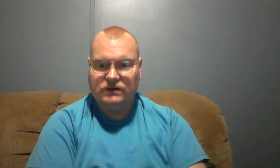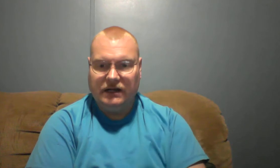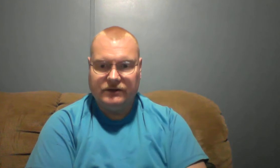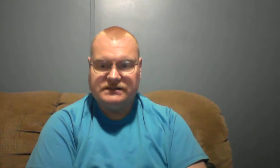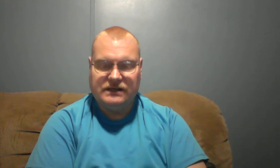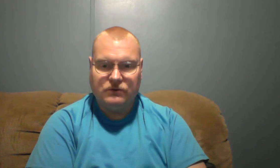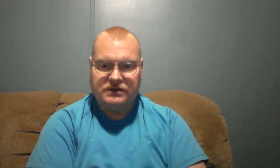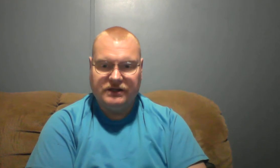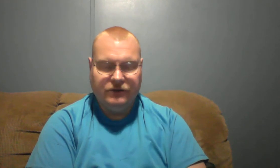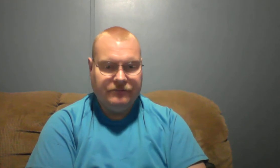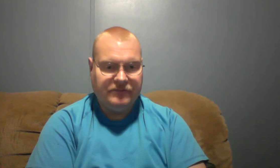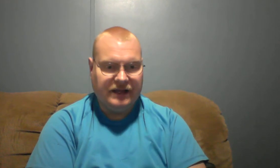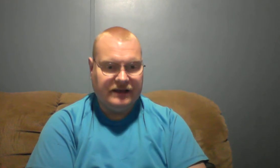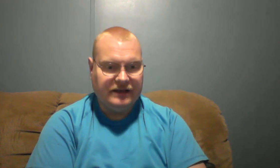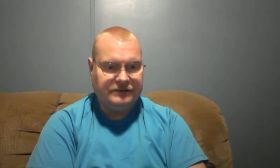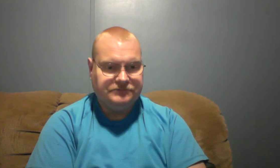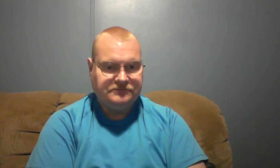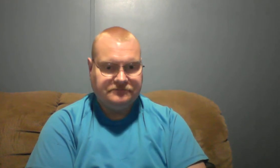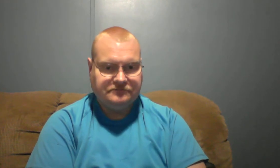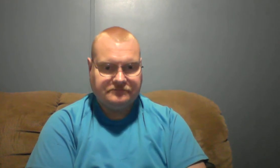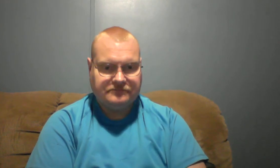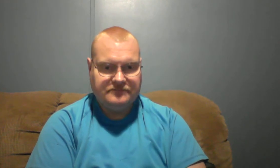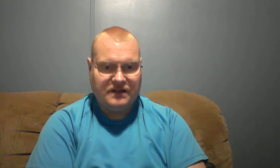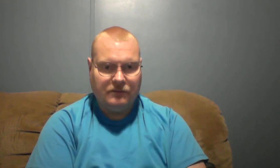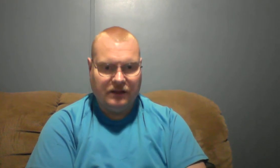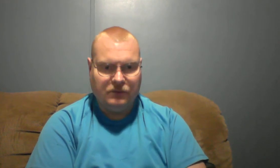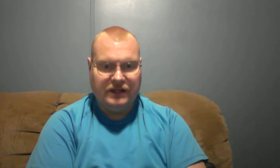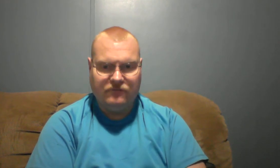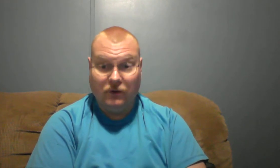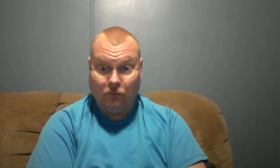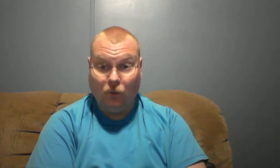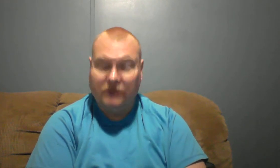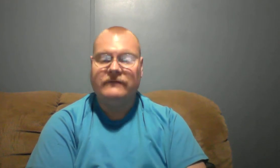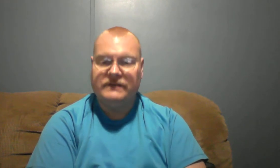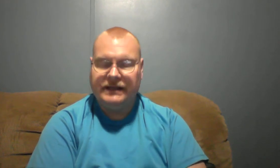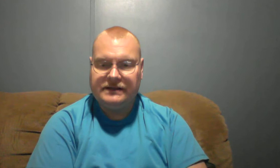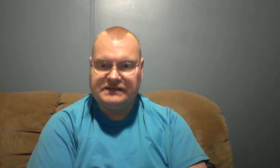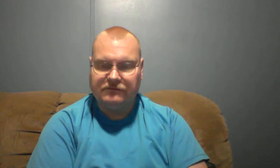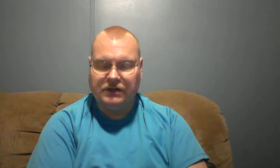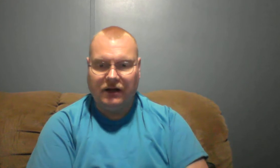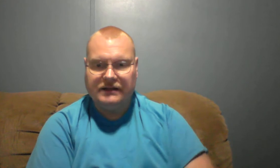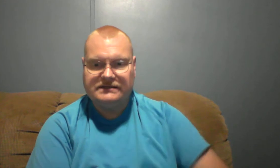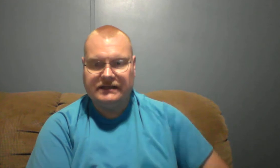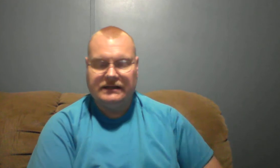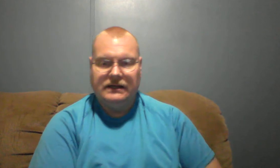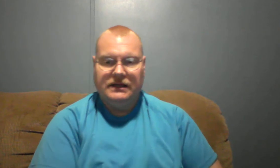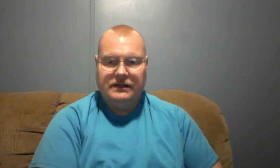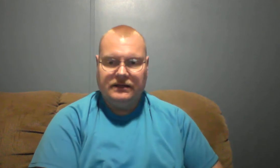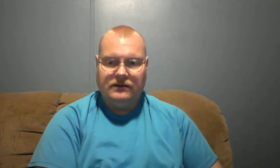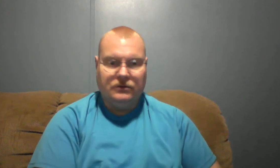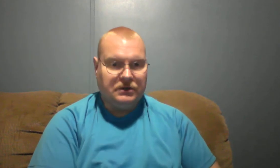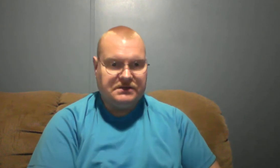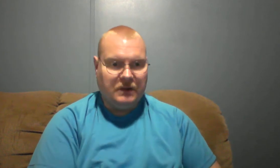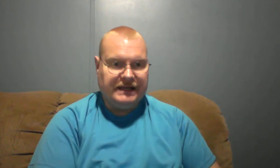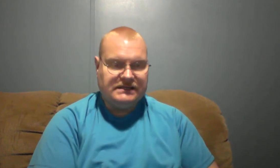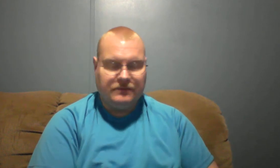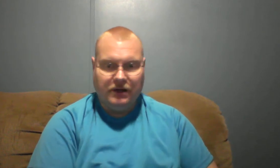callings that we're to do. And I believe one of the several callings that the Lord has placed upon